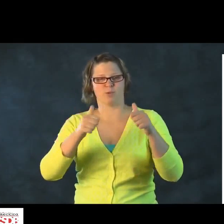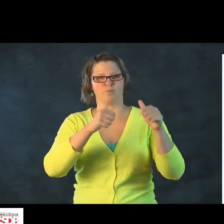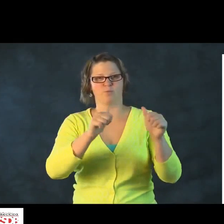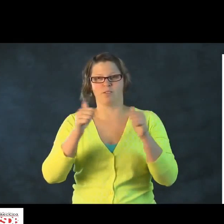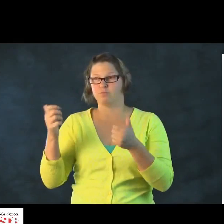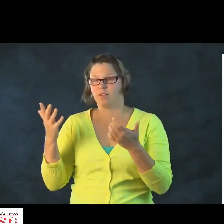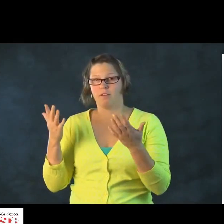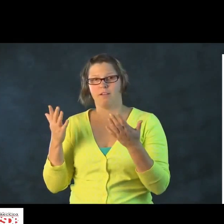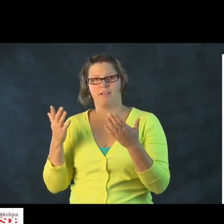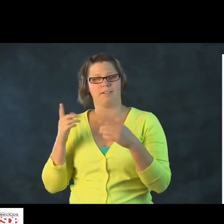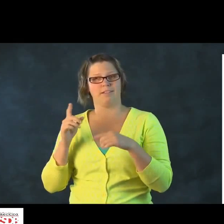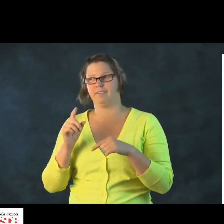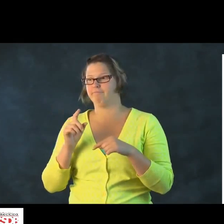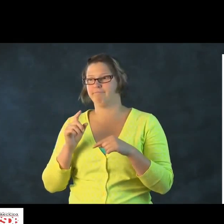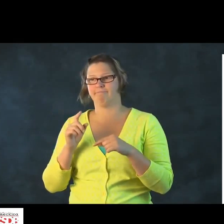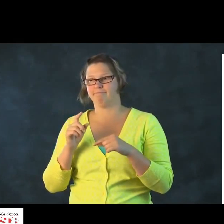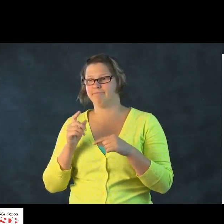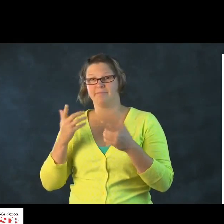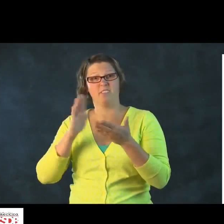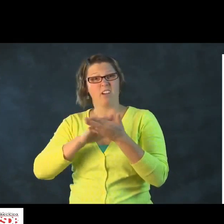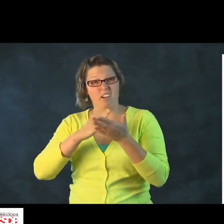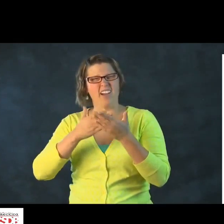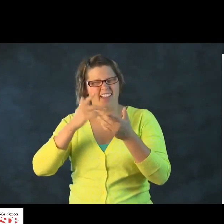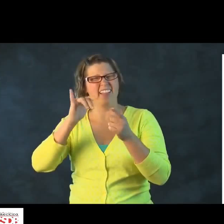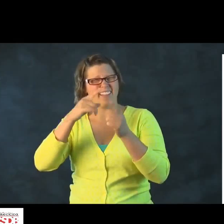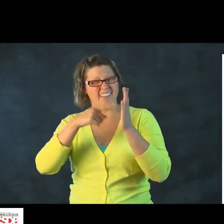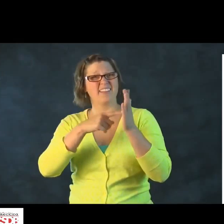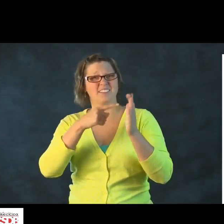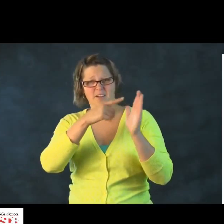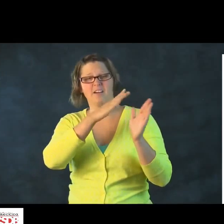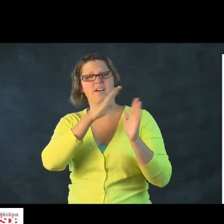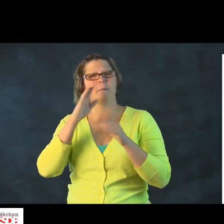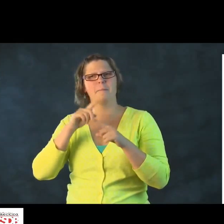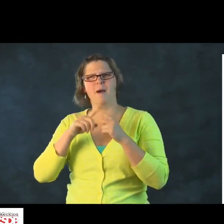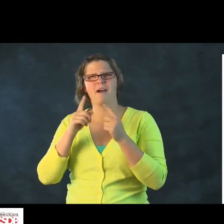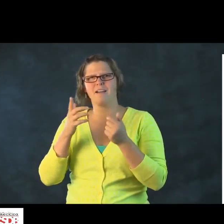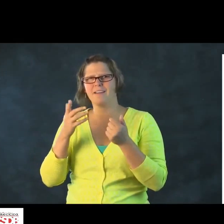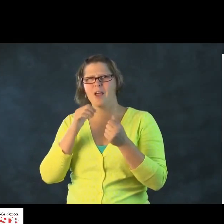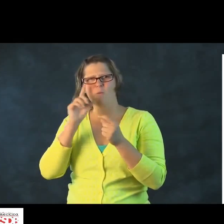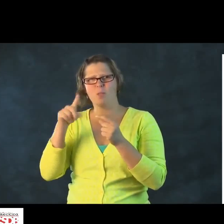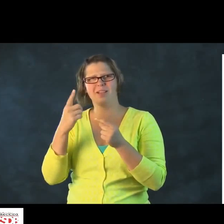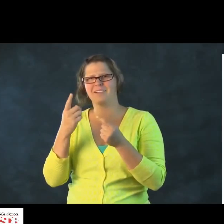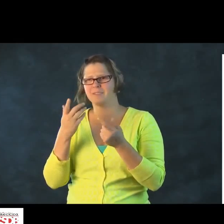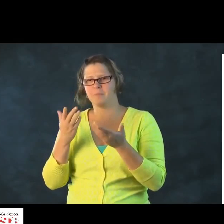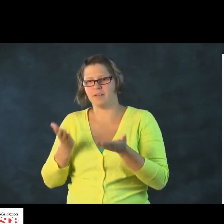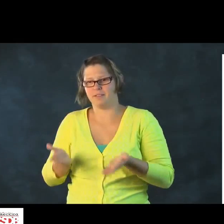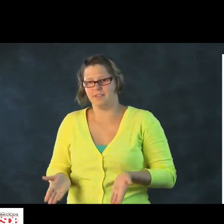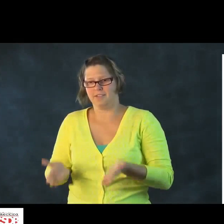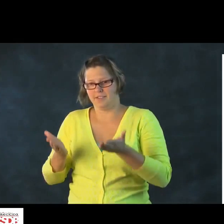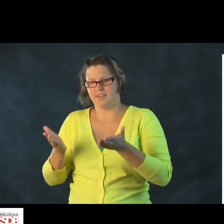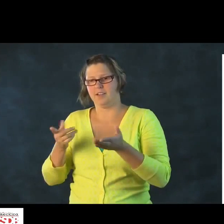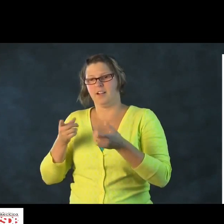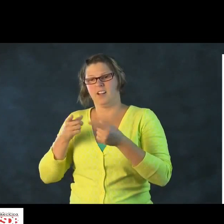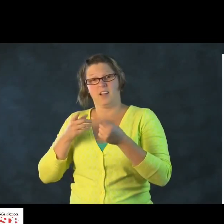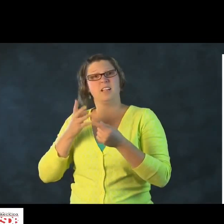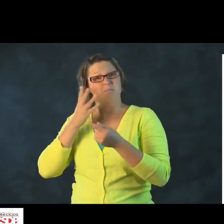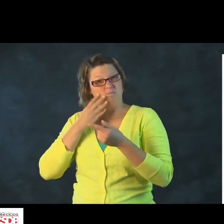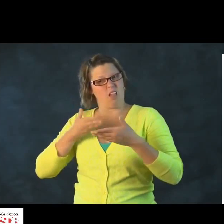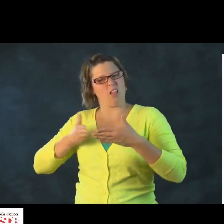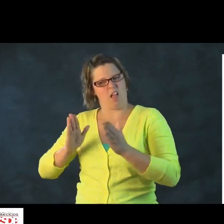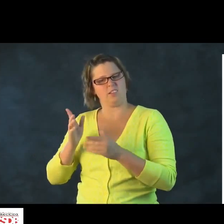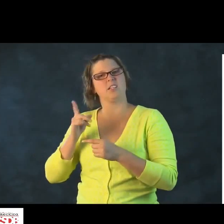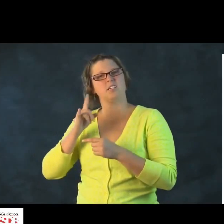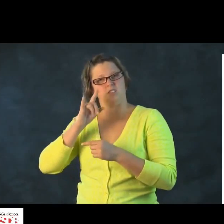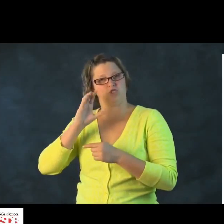It's an opportunity for experience and for them to try things, like that clip that you saw with the cooking. But it's not just that.